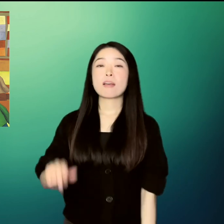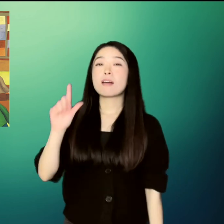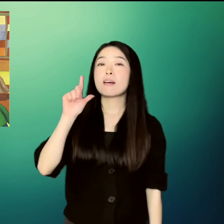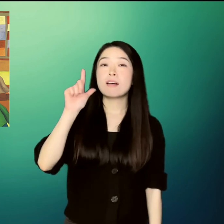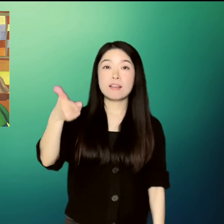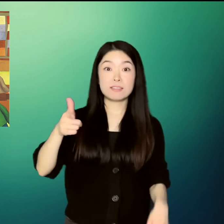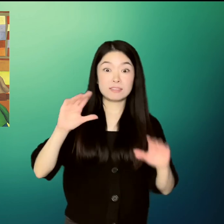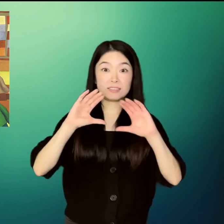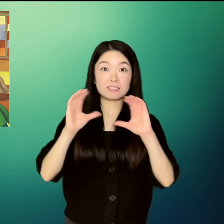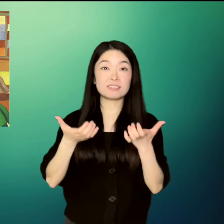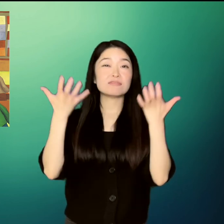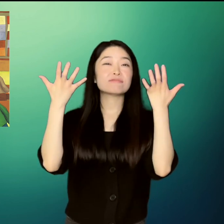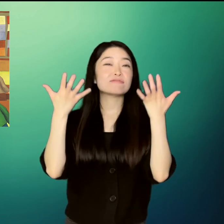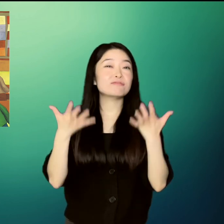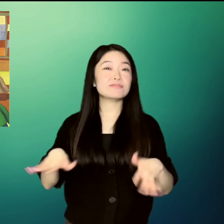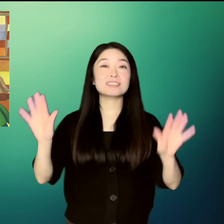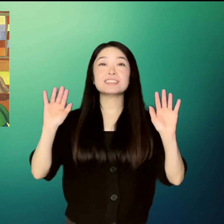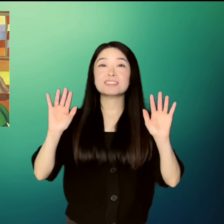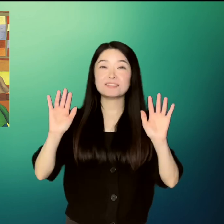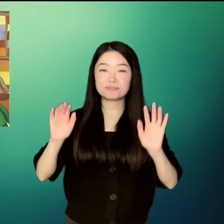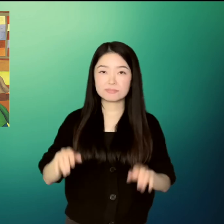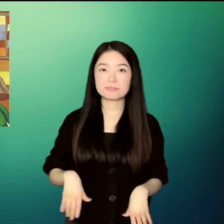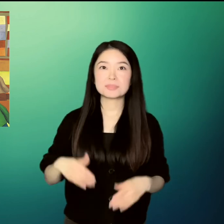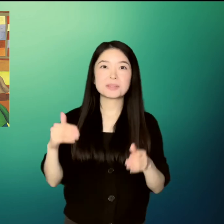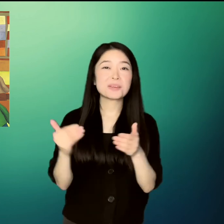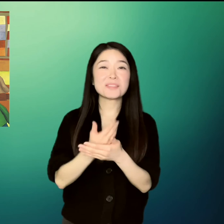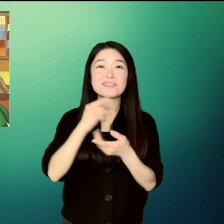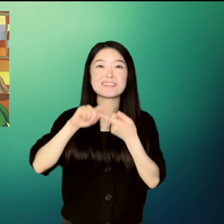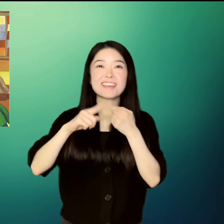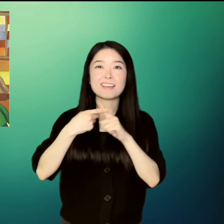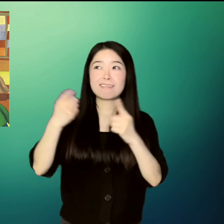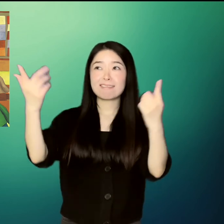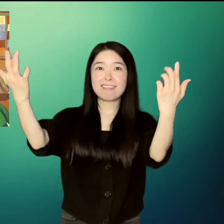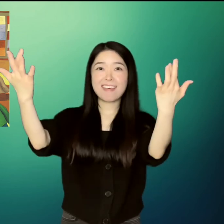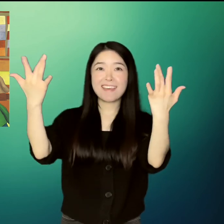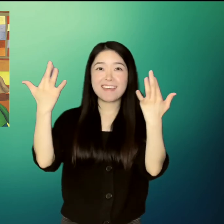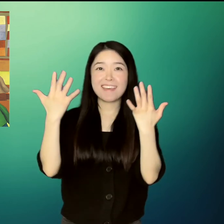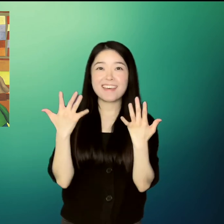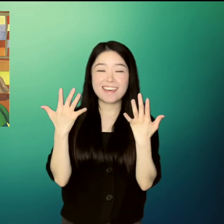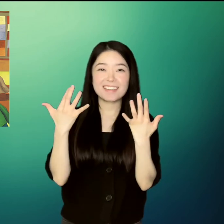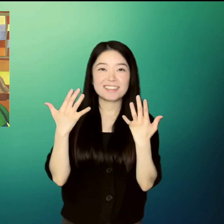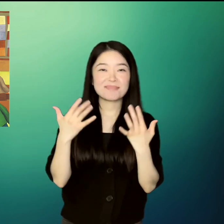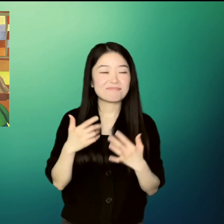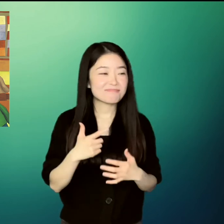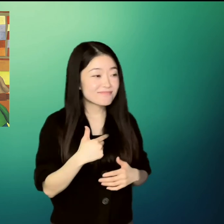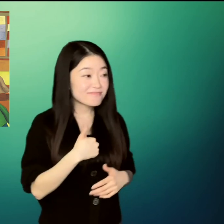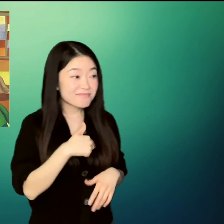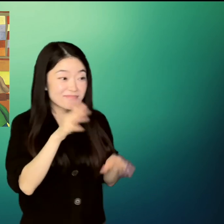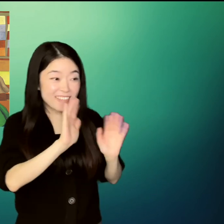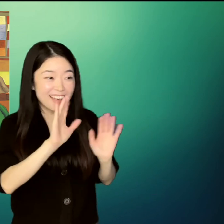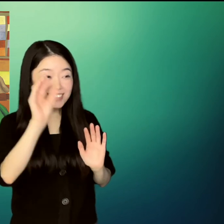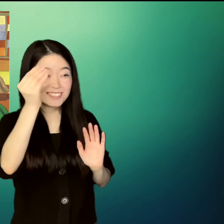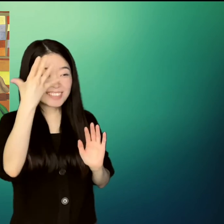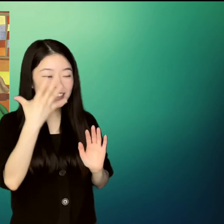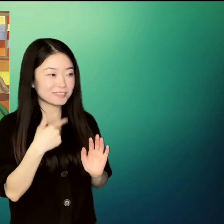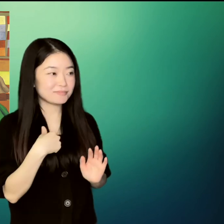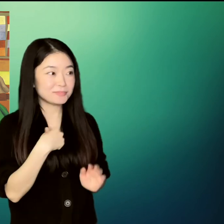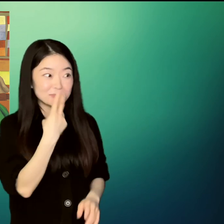When the class was dismissed, Un He heard her new friends say goodbye. Bye,